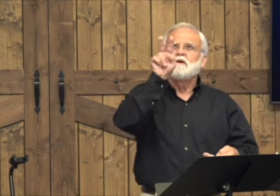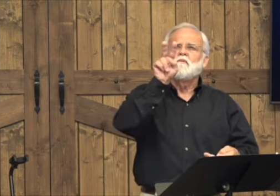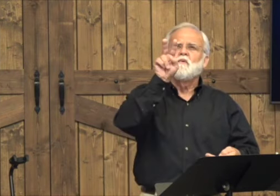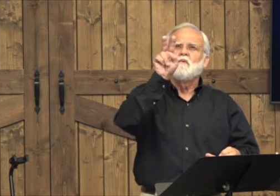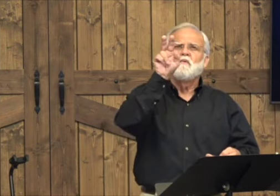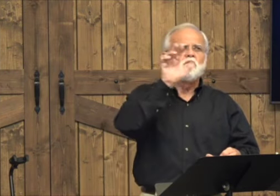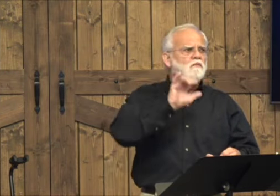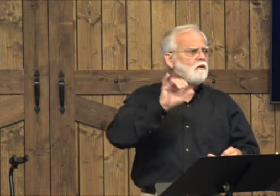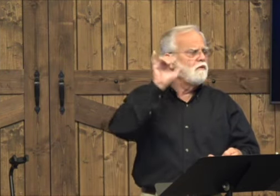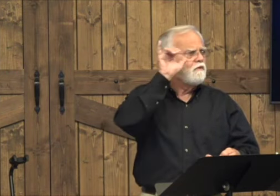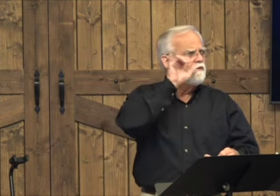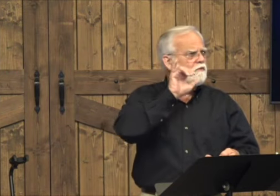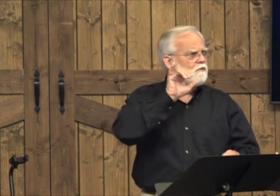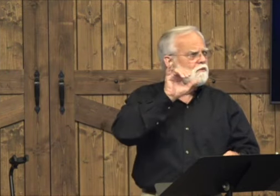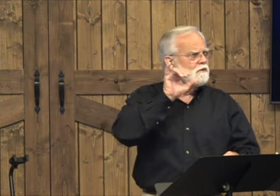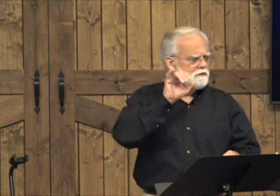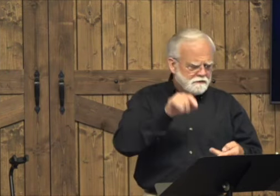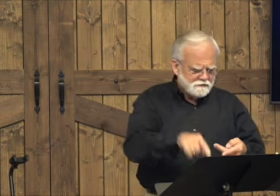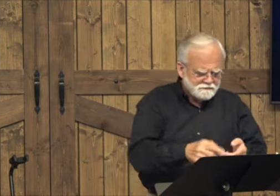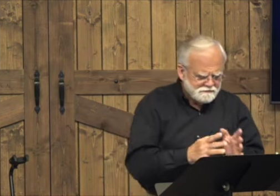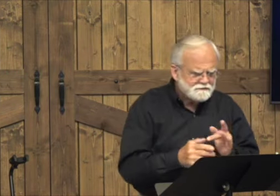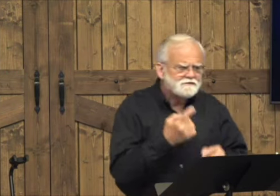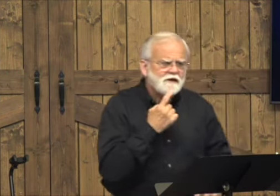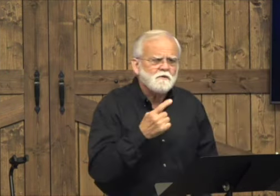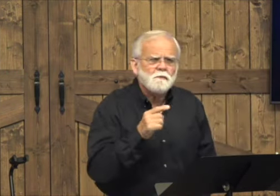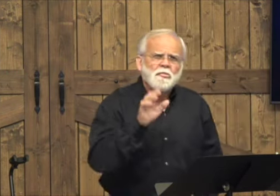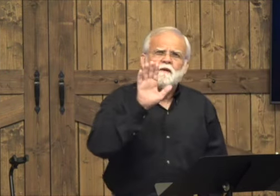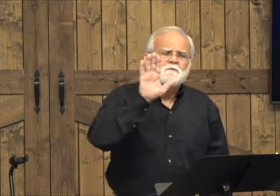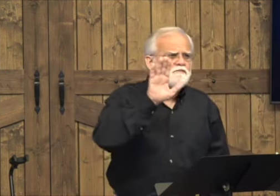in of Jesus. when Jesus looked at the friends.